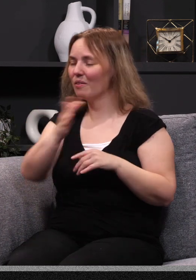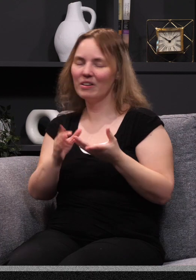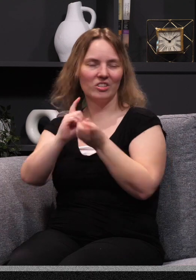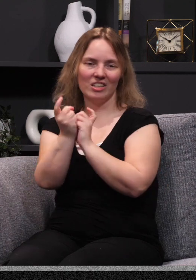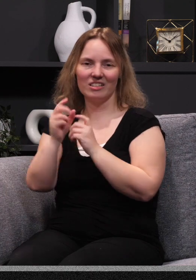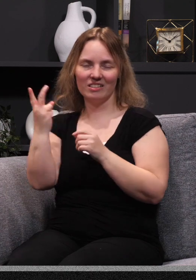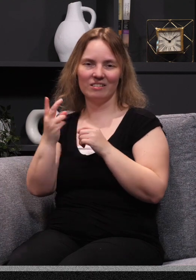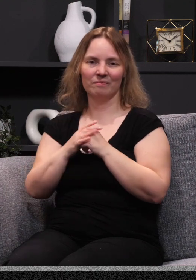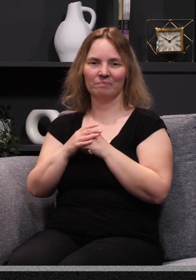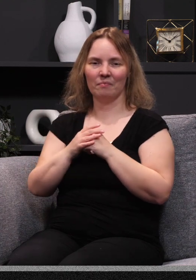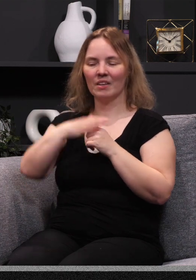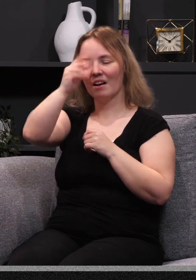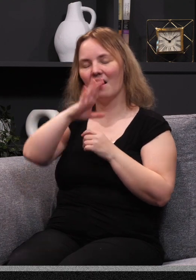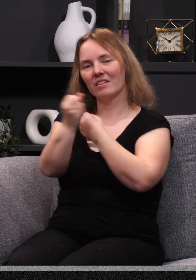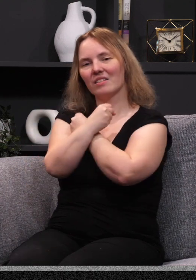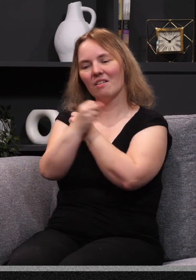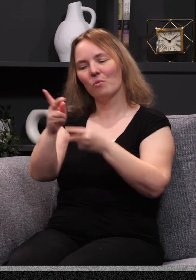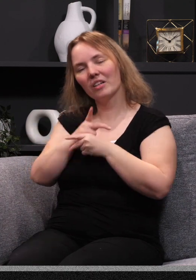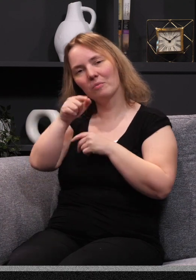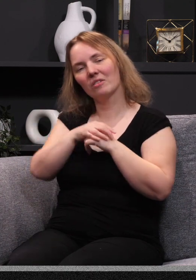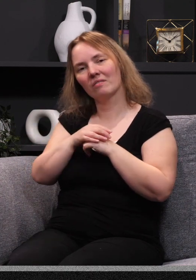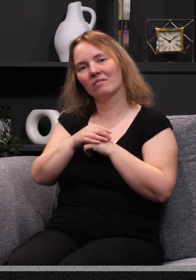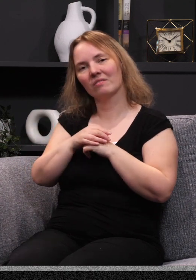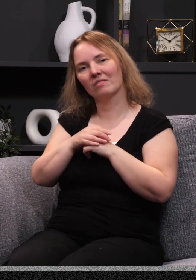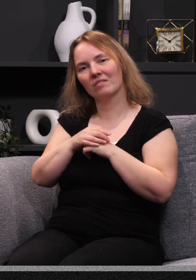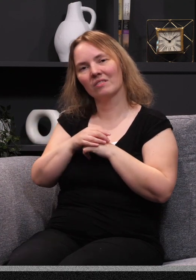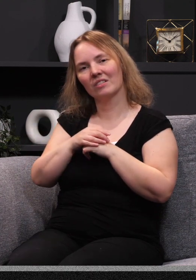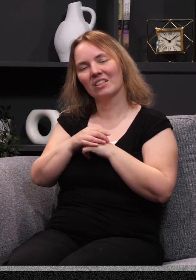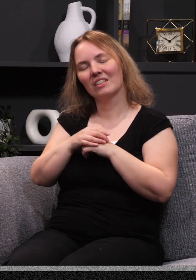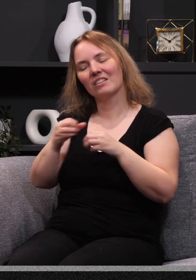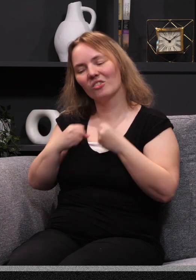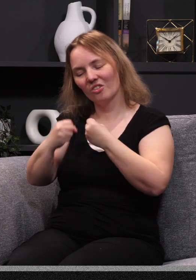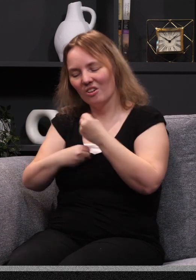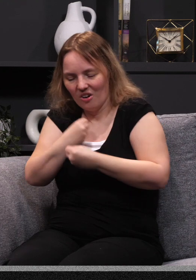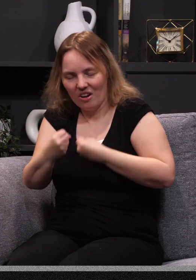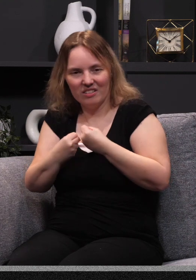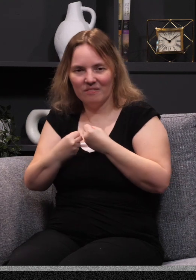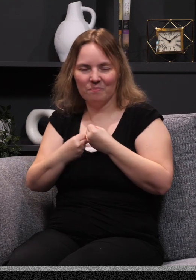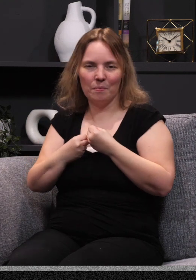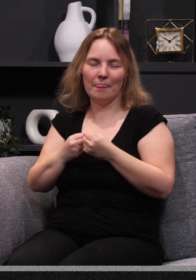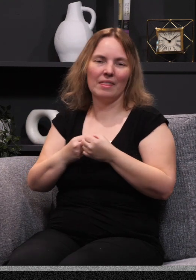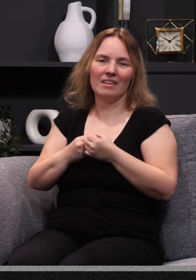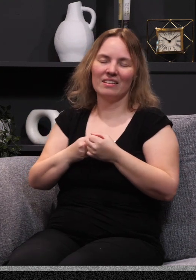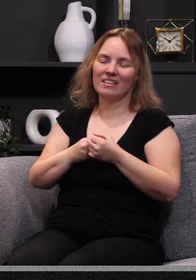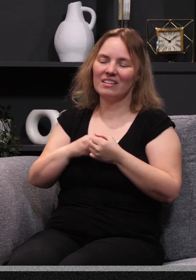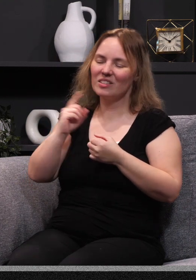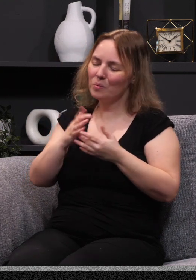change. But the second thing is, is that God's love will keep you in your struggles. We know that for all of us,